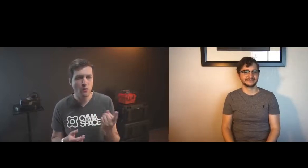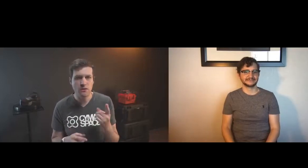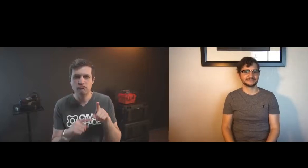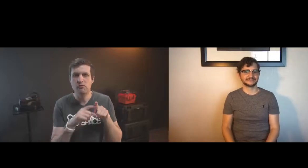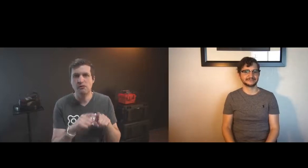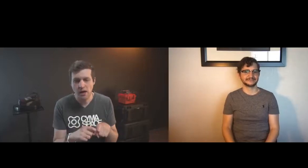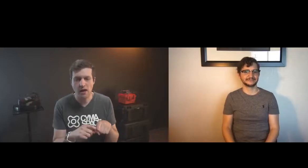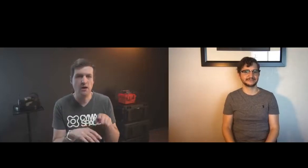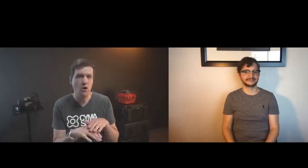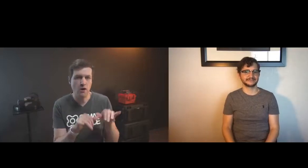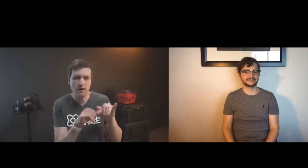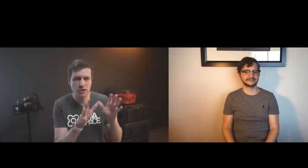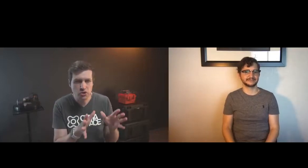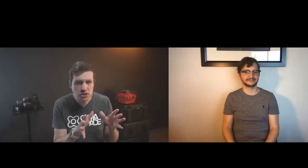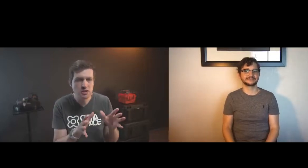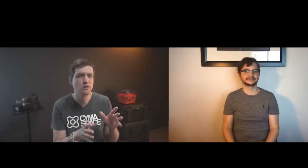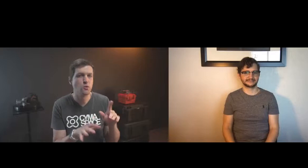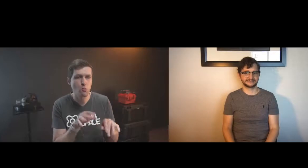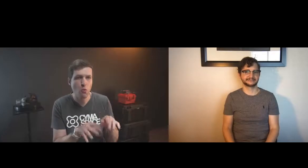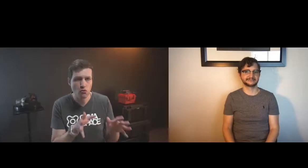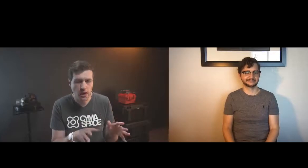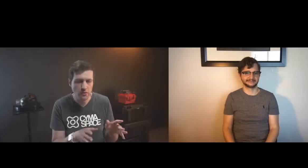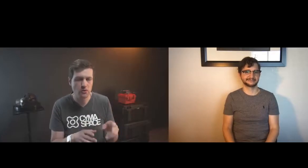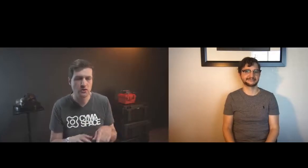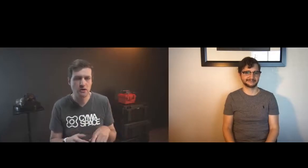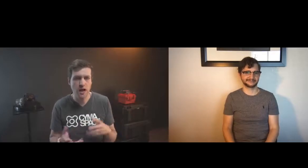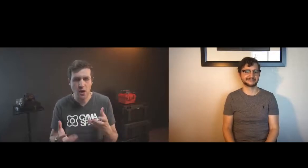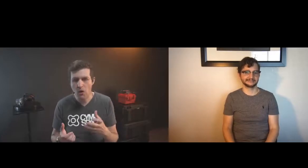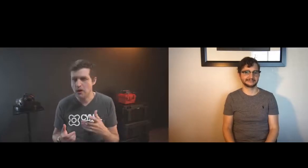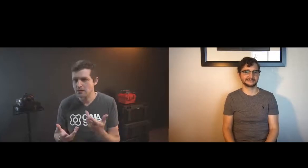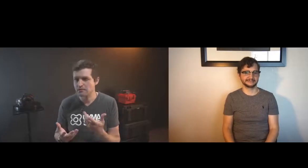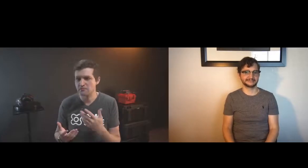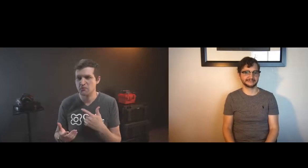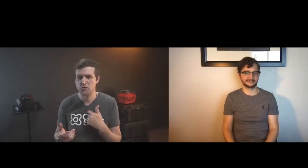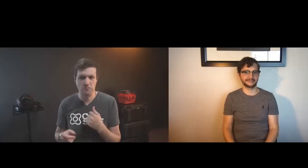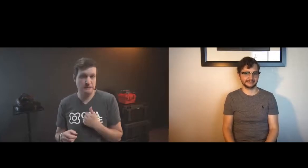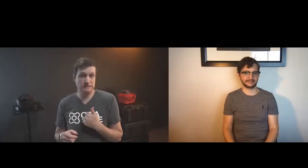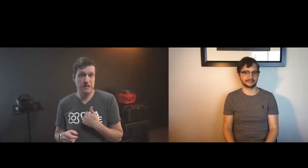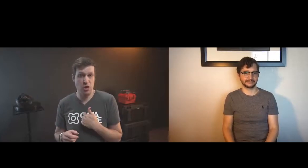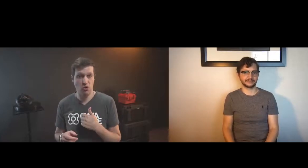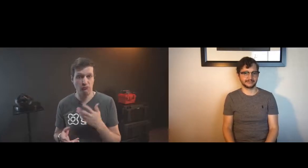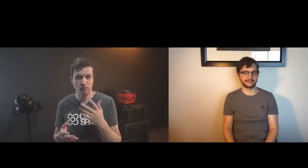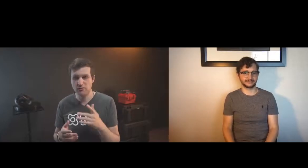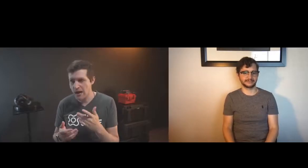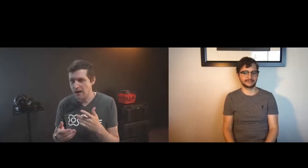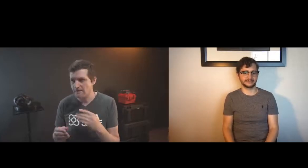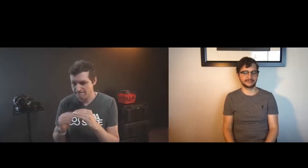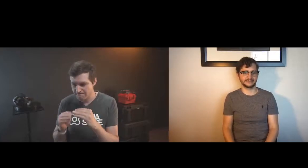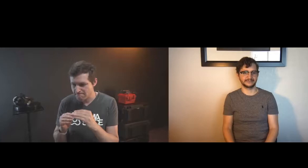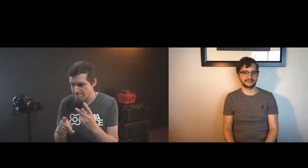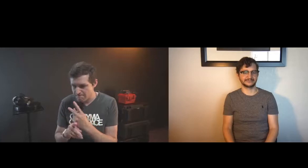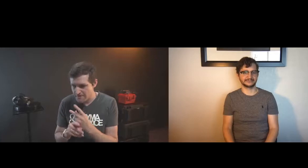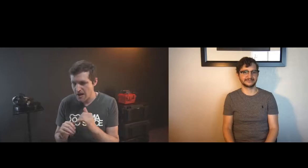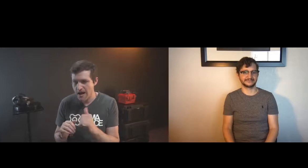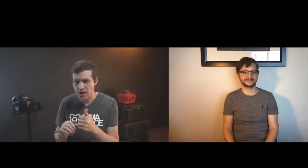i don't want to necessarily always be relying on engineers and programmers i want to be able to